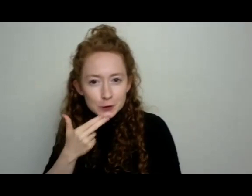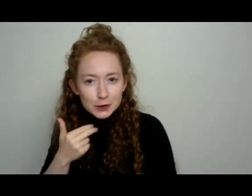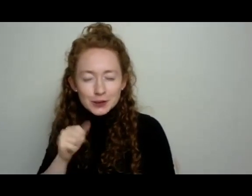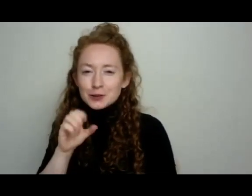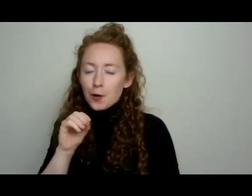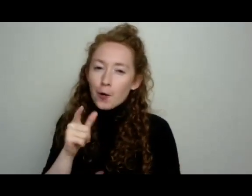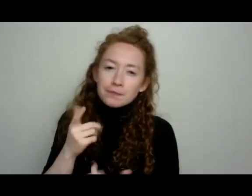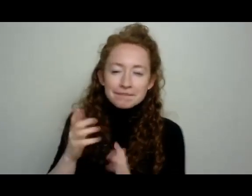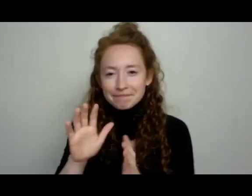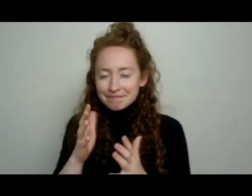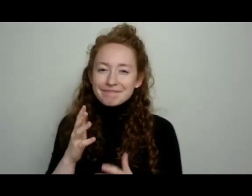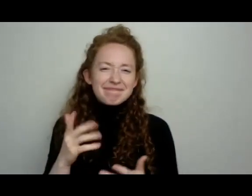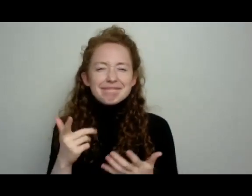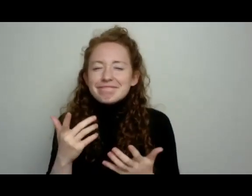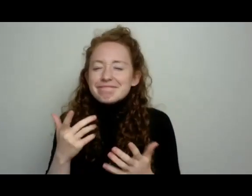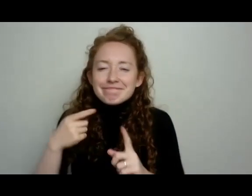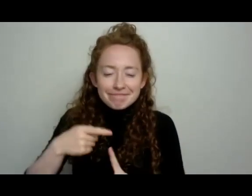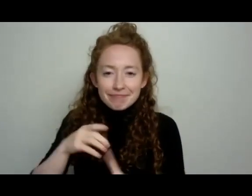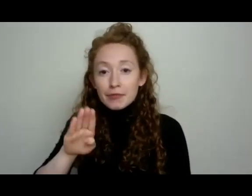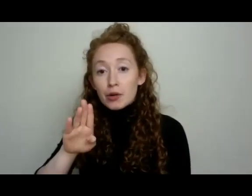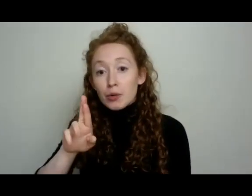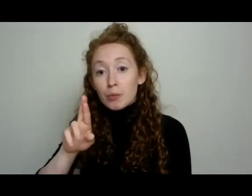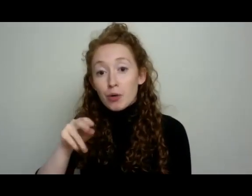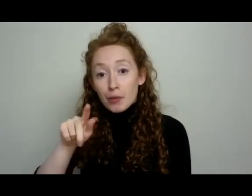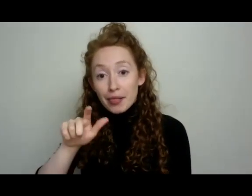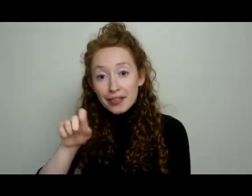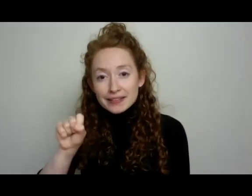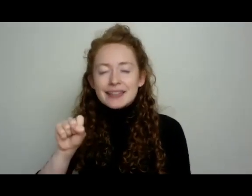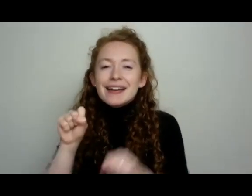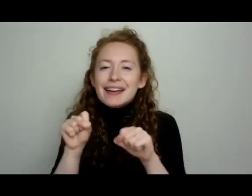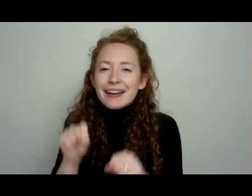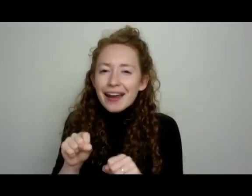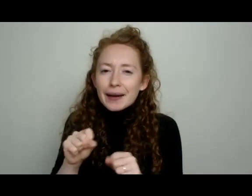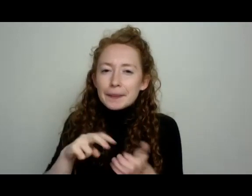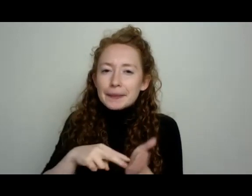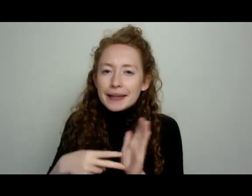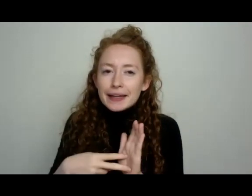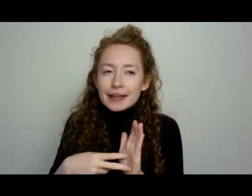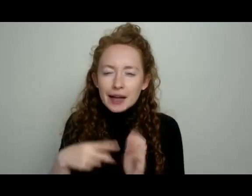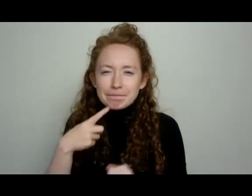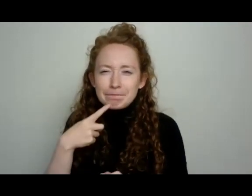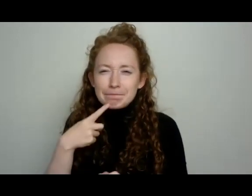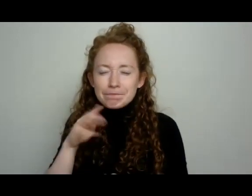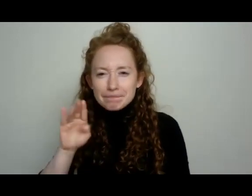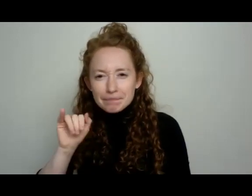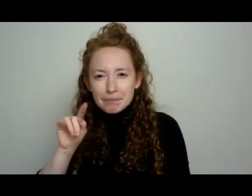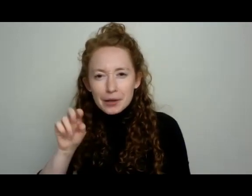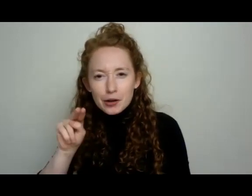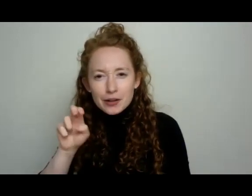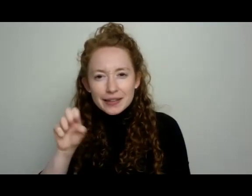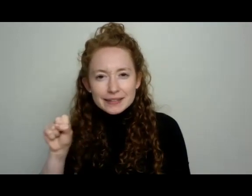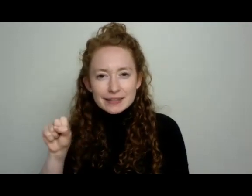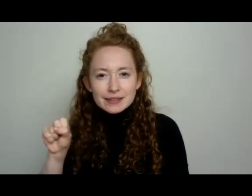too. So what are we talking about? Burpless can also refer to the bitterness of cucumber